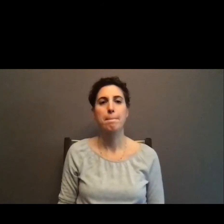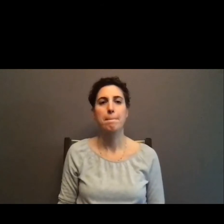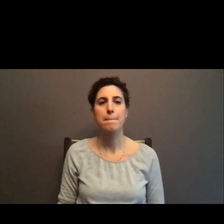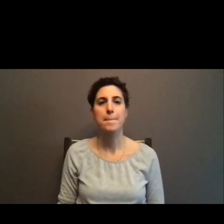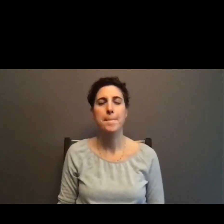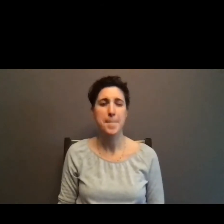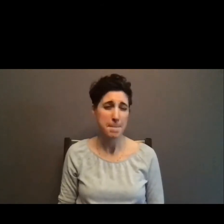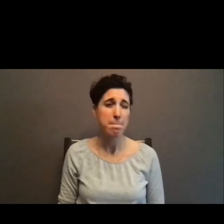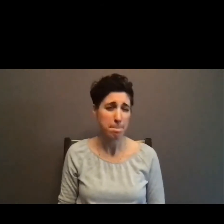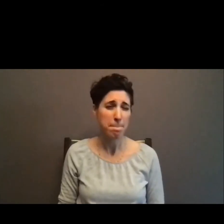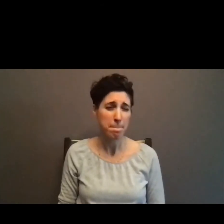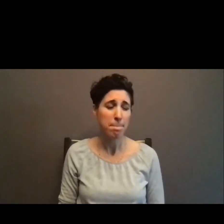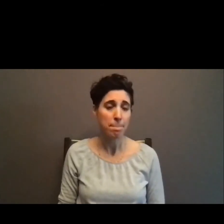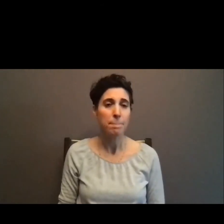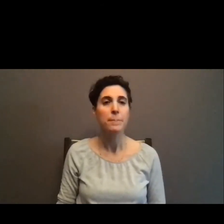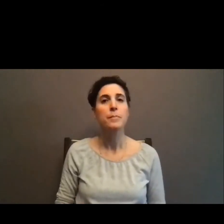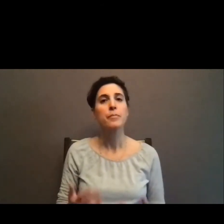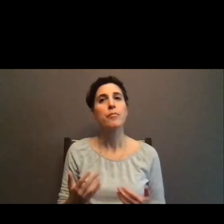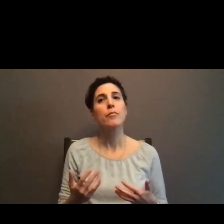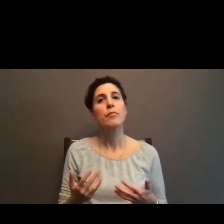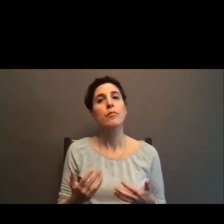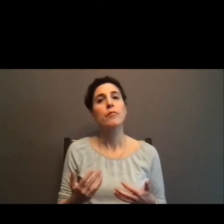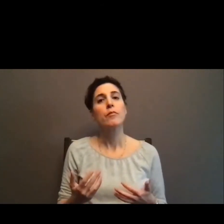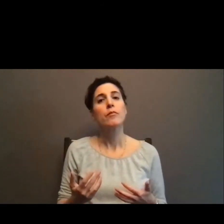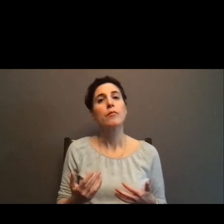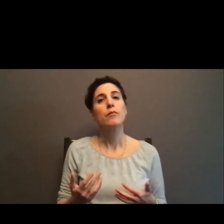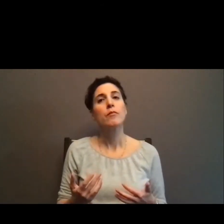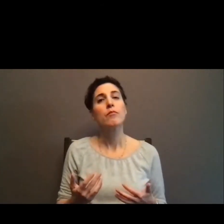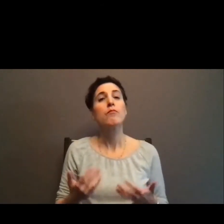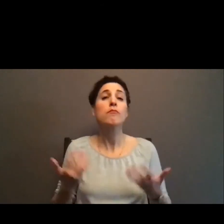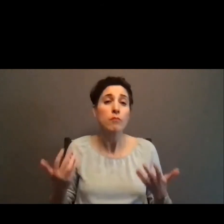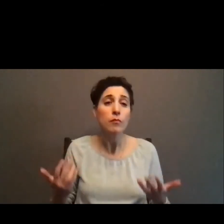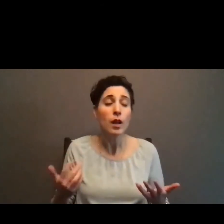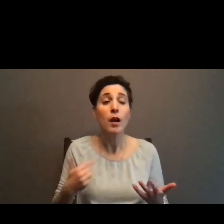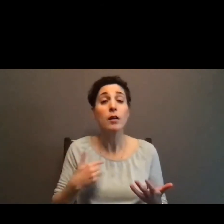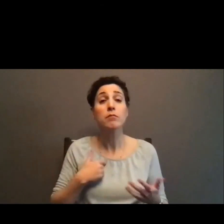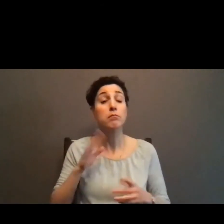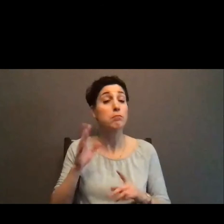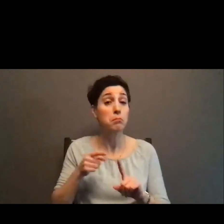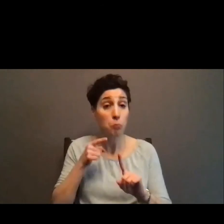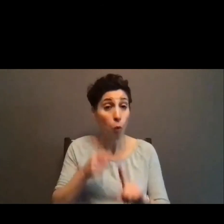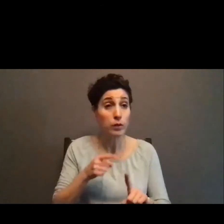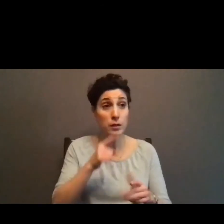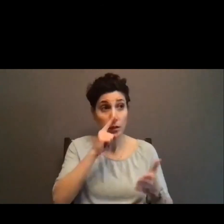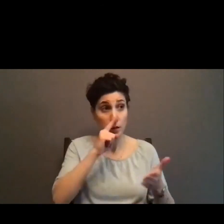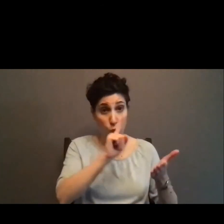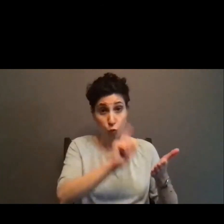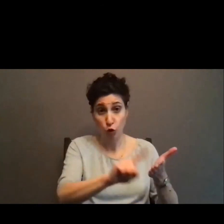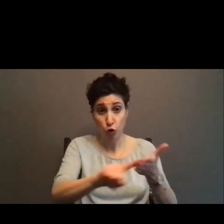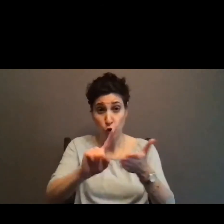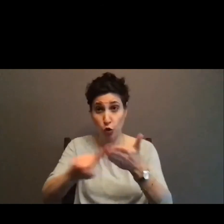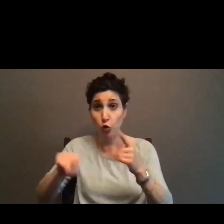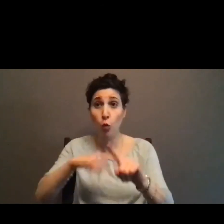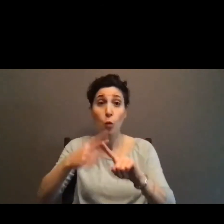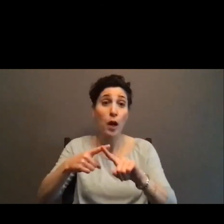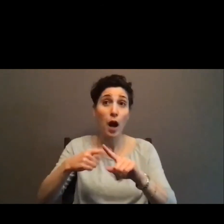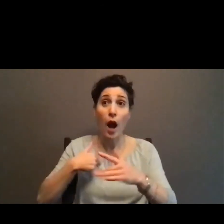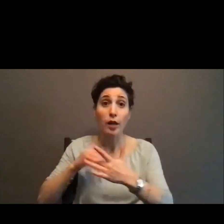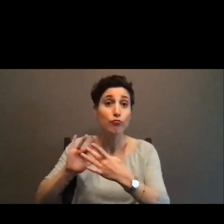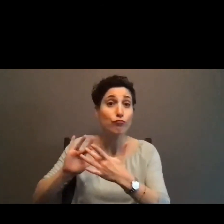I think, really, it's just the idea that every time I do research, language comes up as a barrier for people.